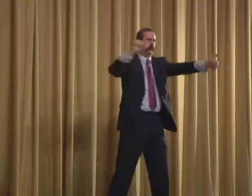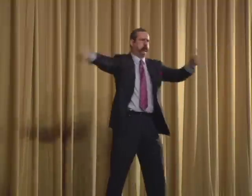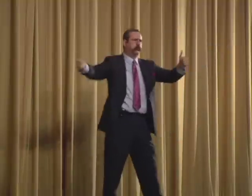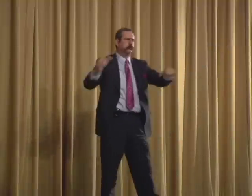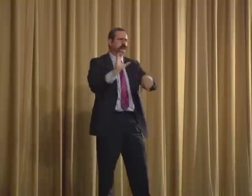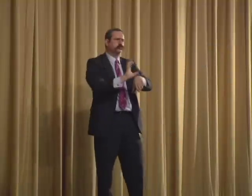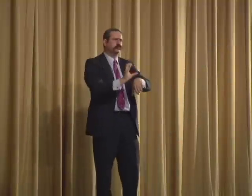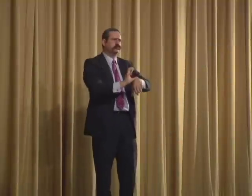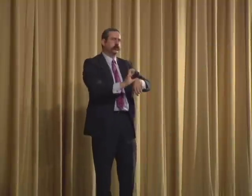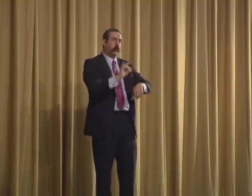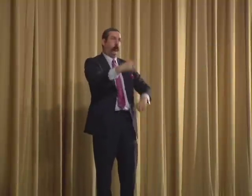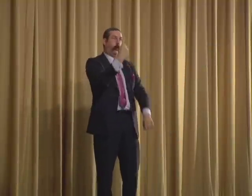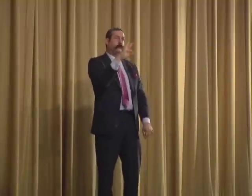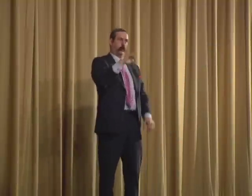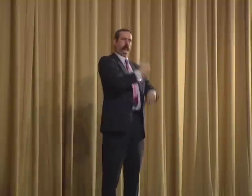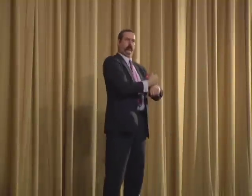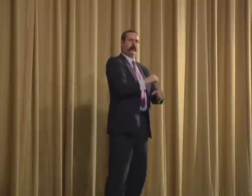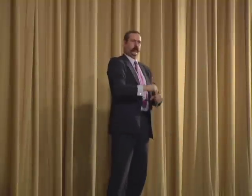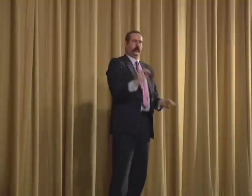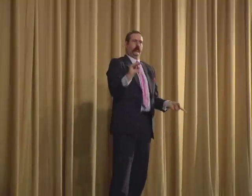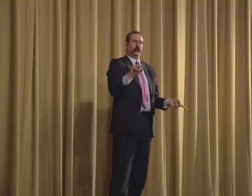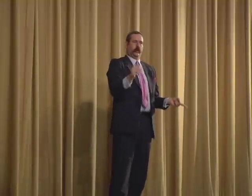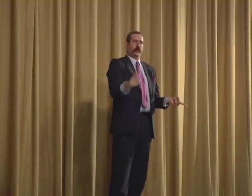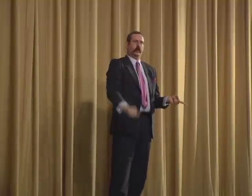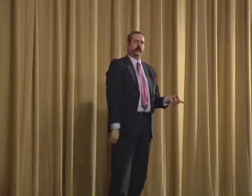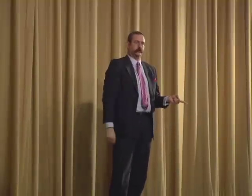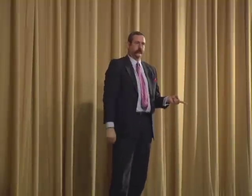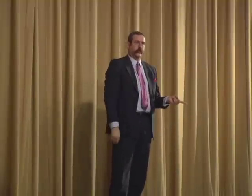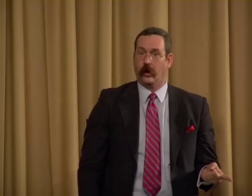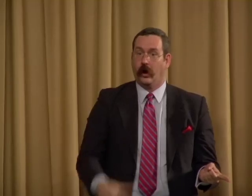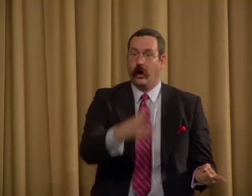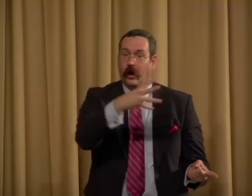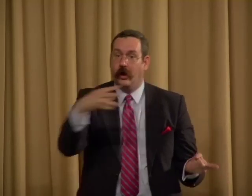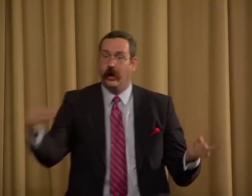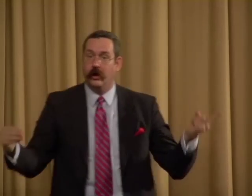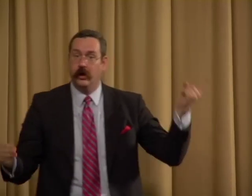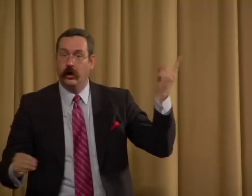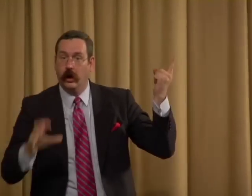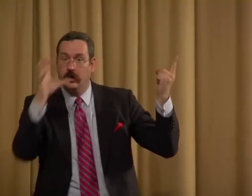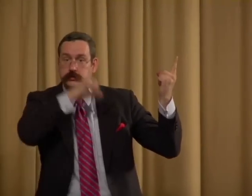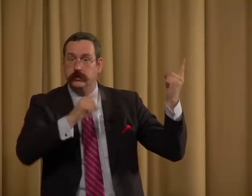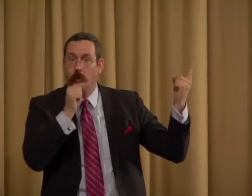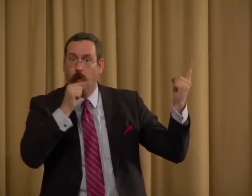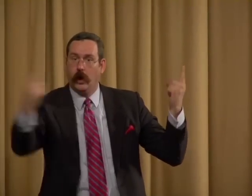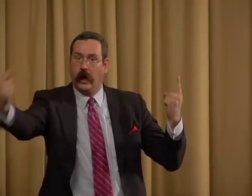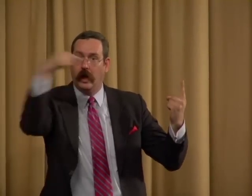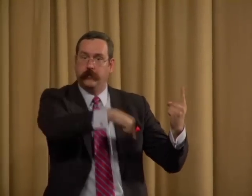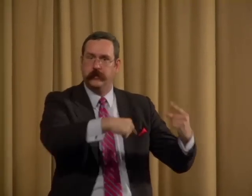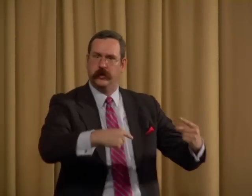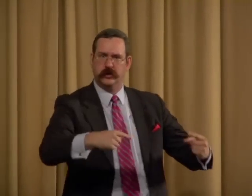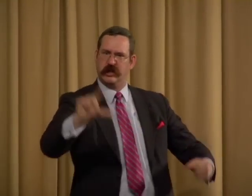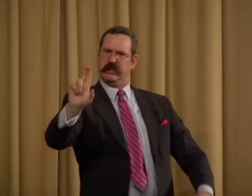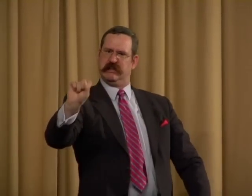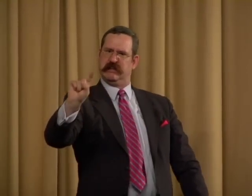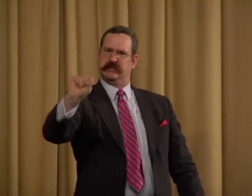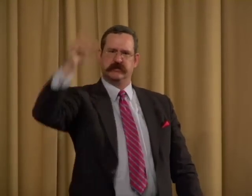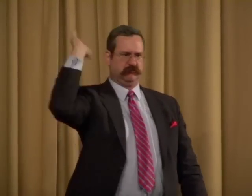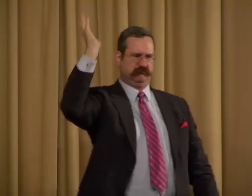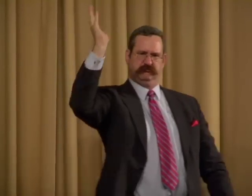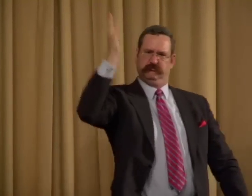the Midwest in establishing many deaf church congregations. One of those was in Omaha.